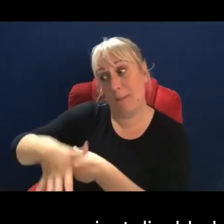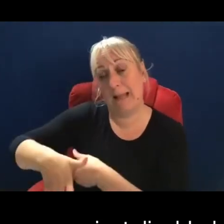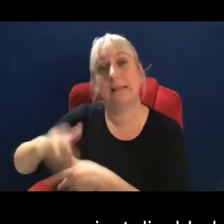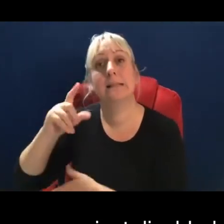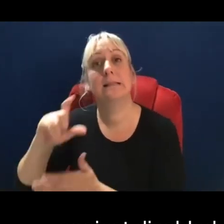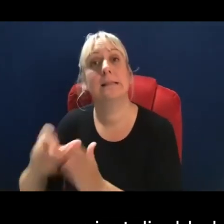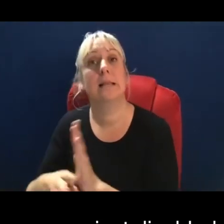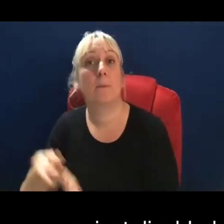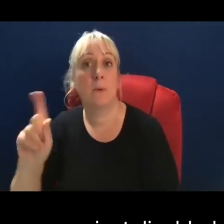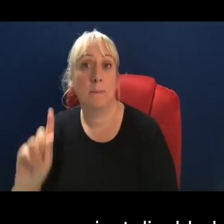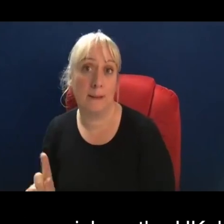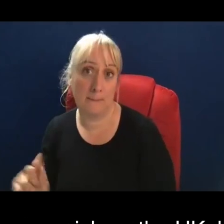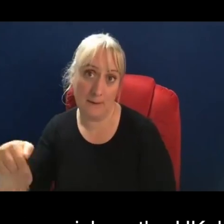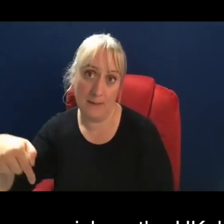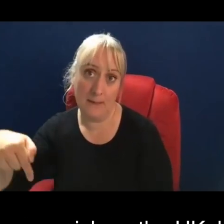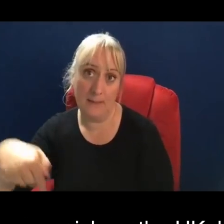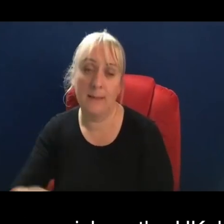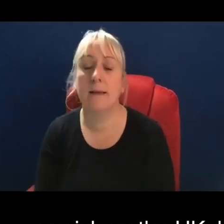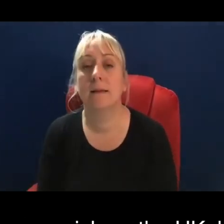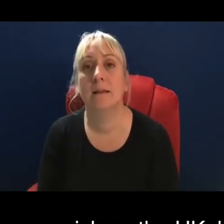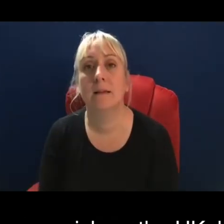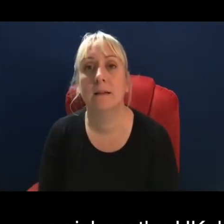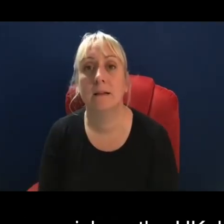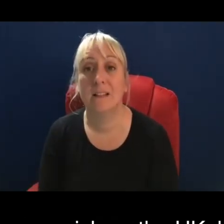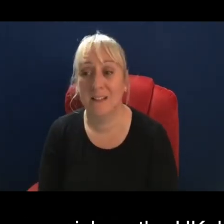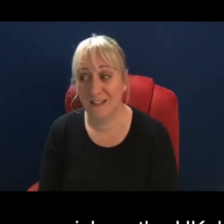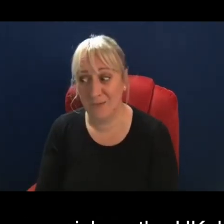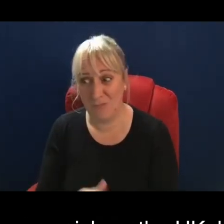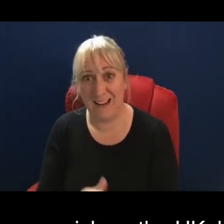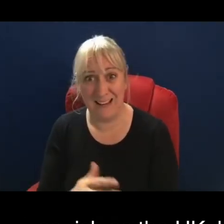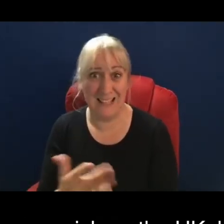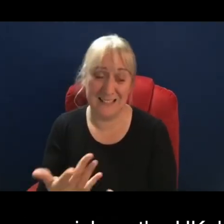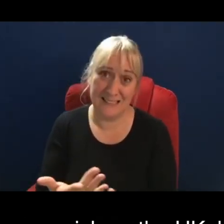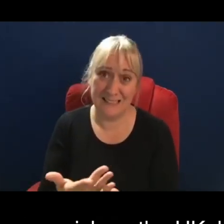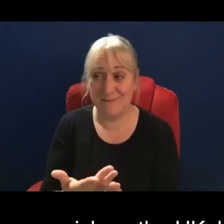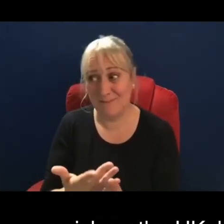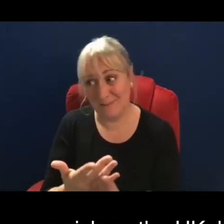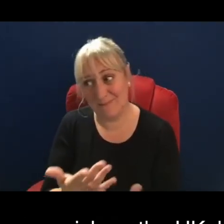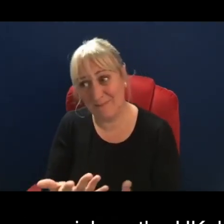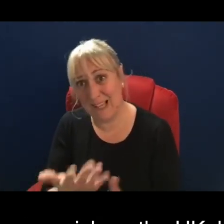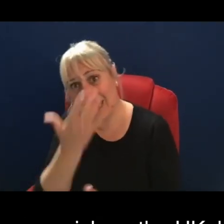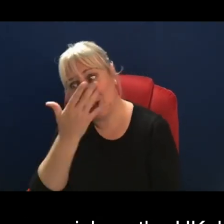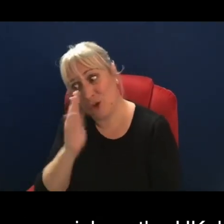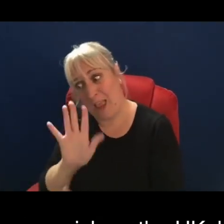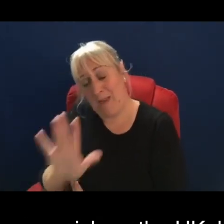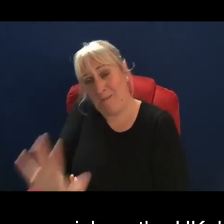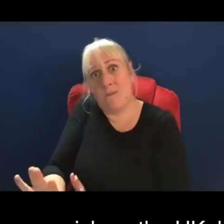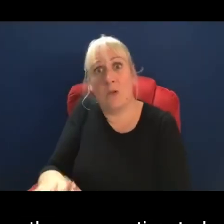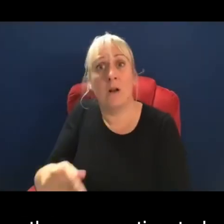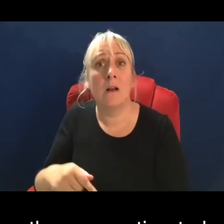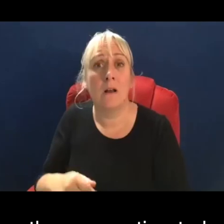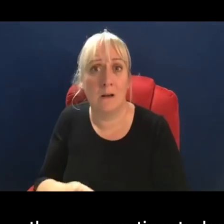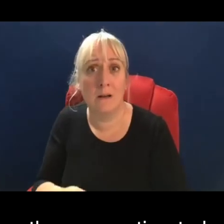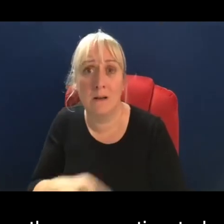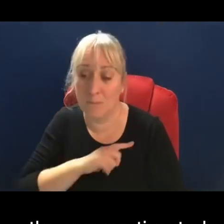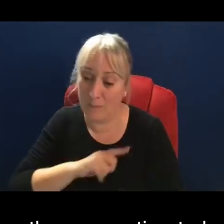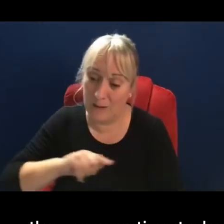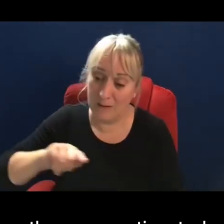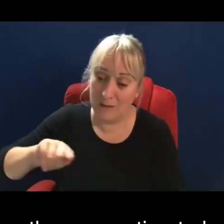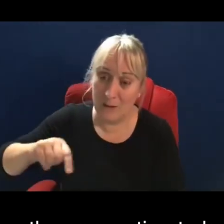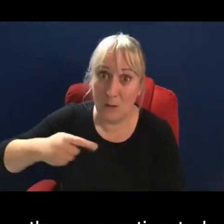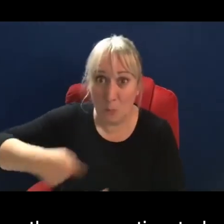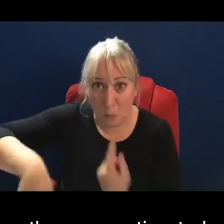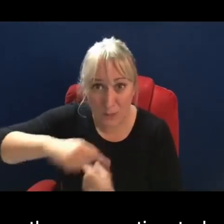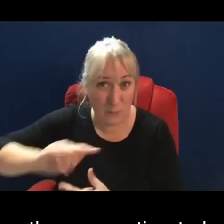interesting, and it's shameful for a country as rich as the UK, but we were the first of all the signatories of the